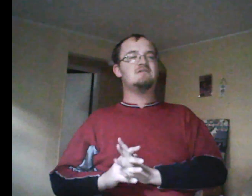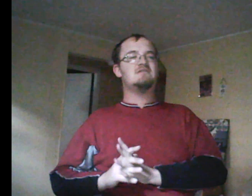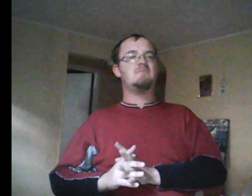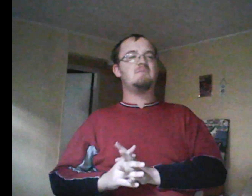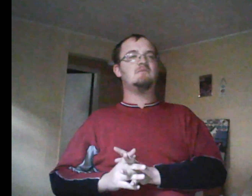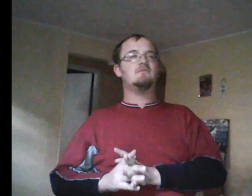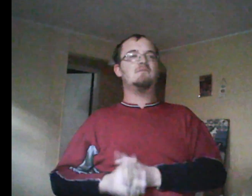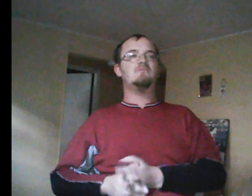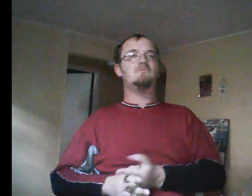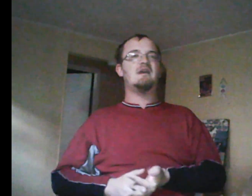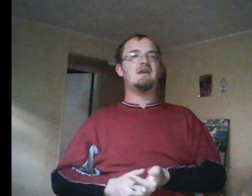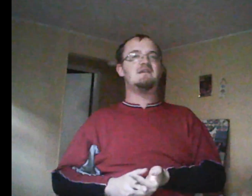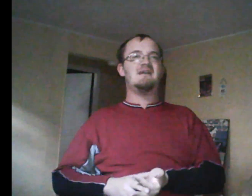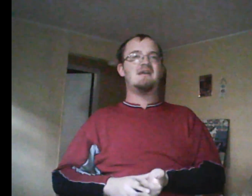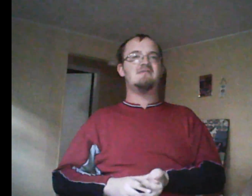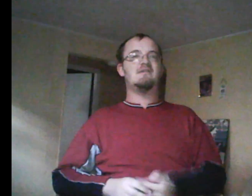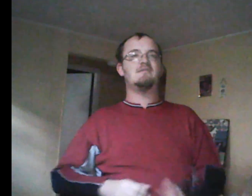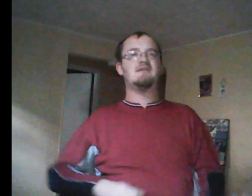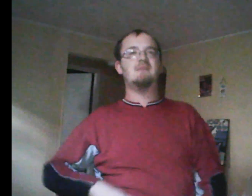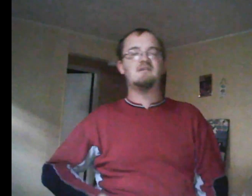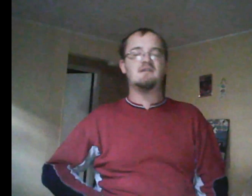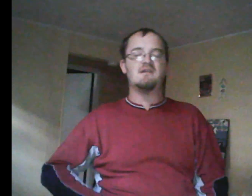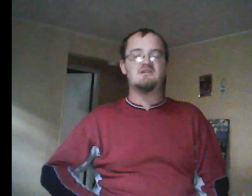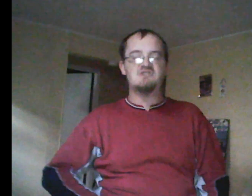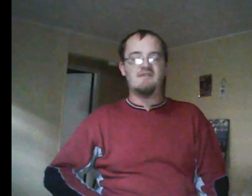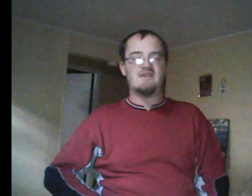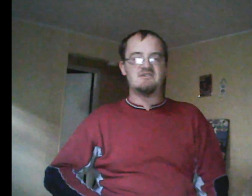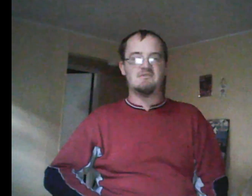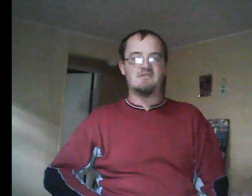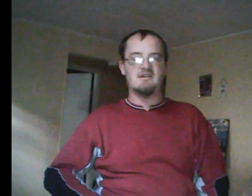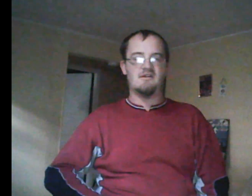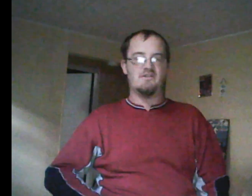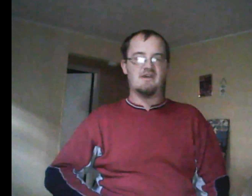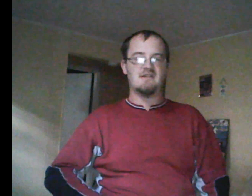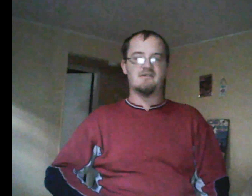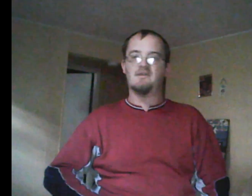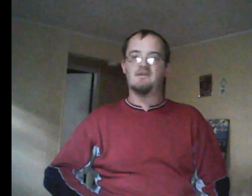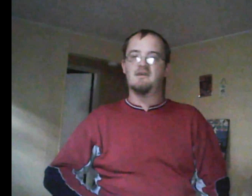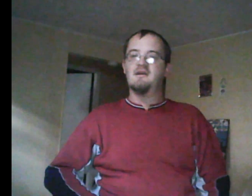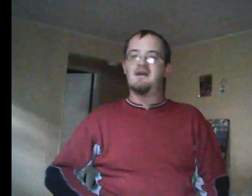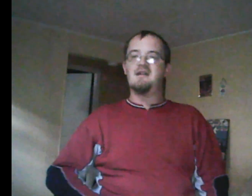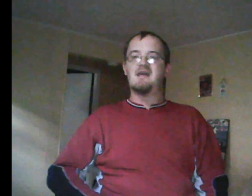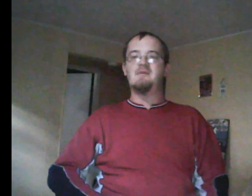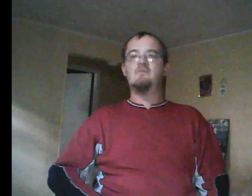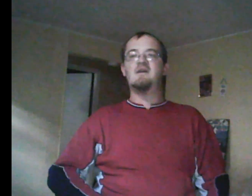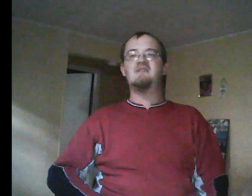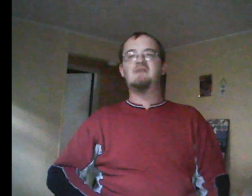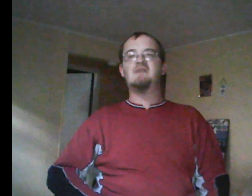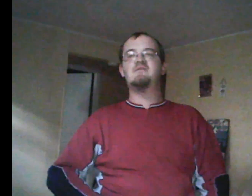stereotyped, she still thought she was good and all that. And Emma wanted to make herself look good in everyone's eyes.